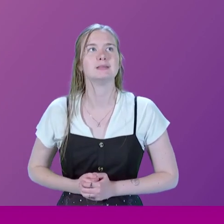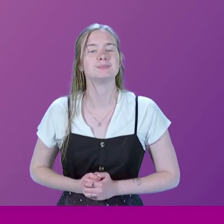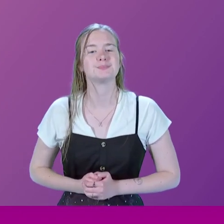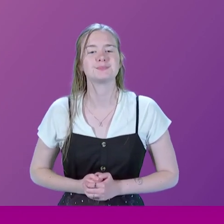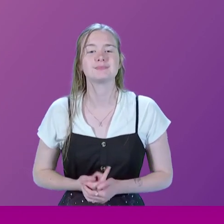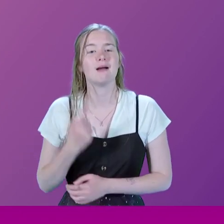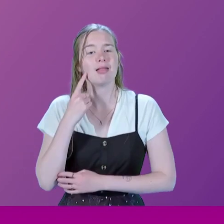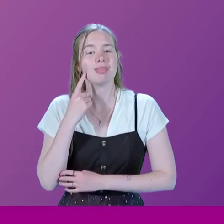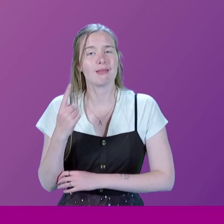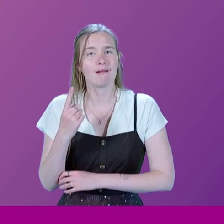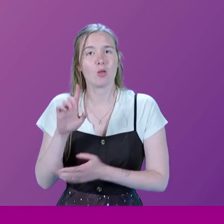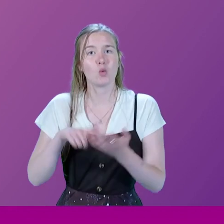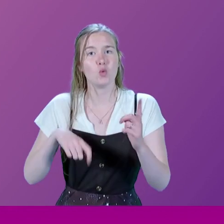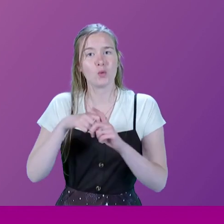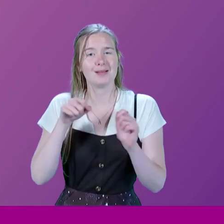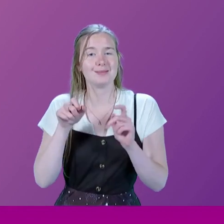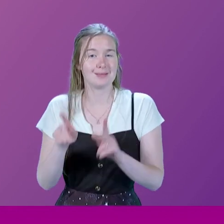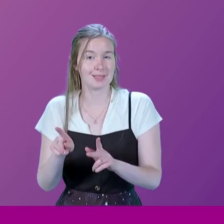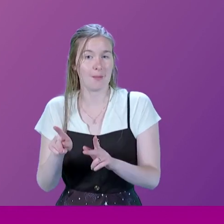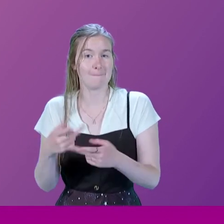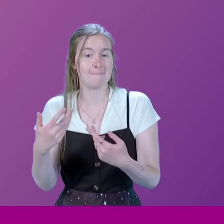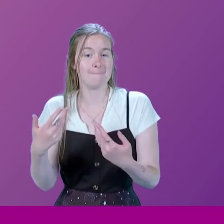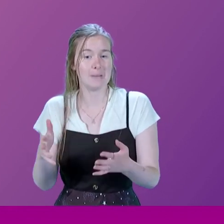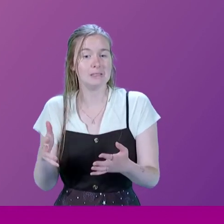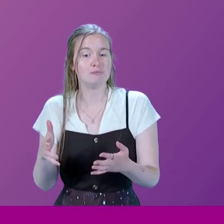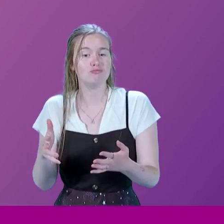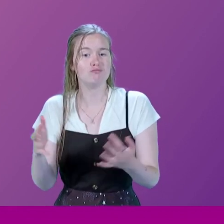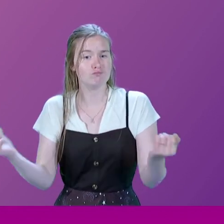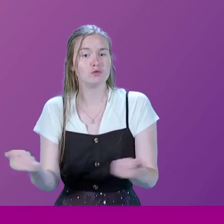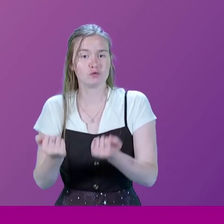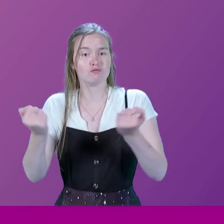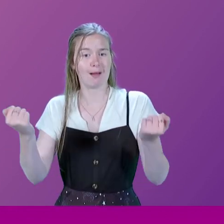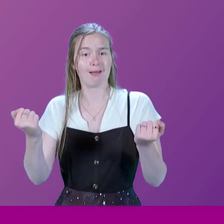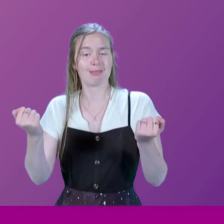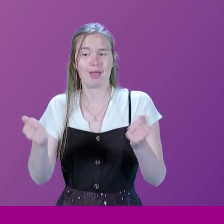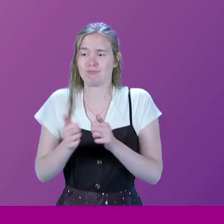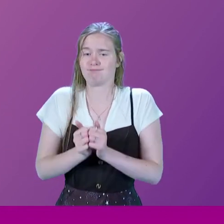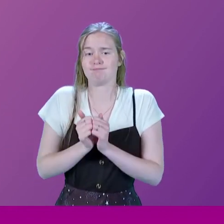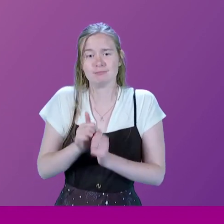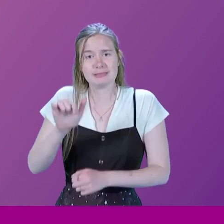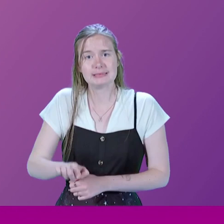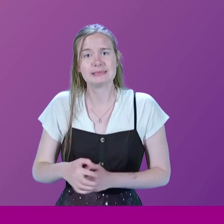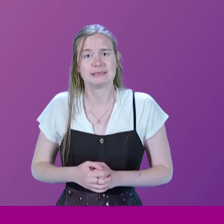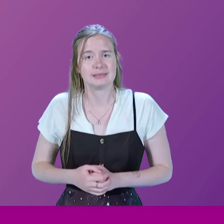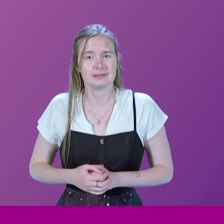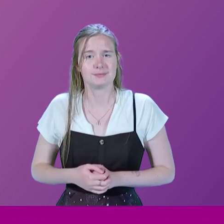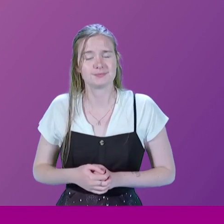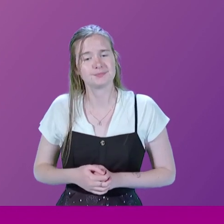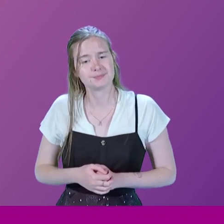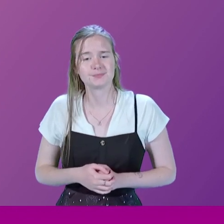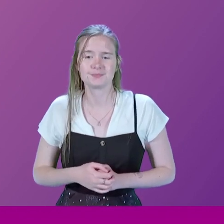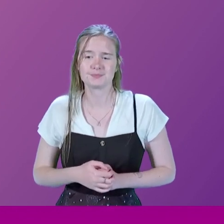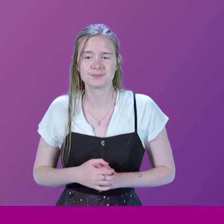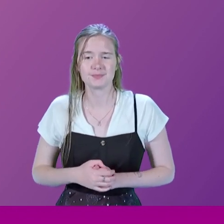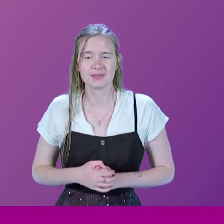I think the UK system has extraordinary strengths and virtues. And, I